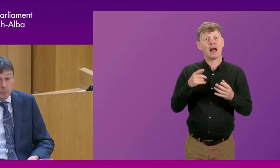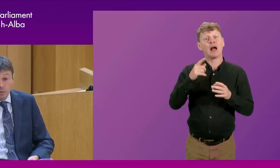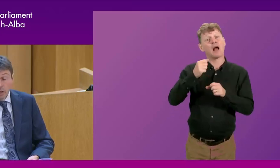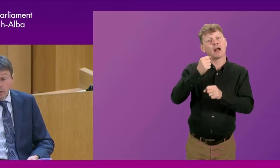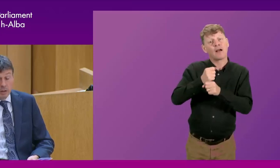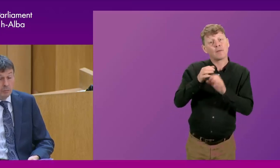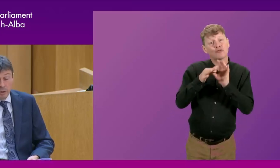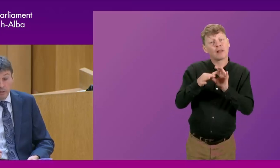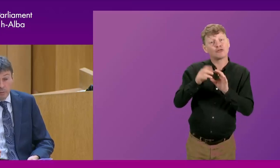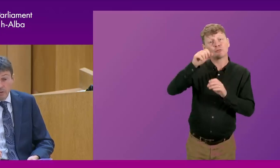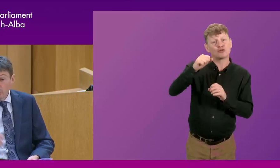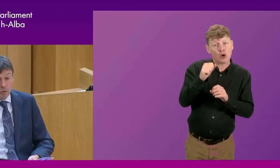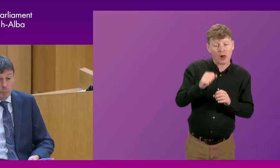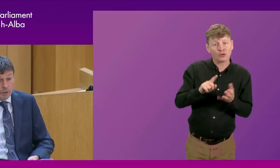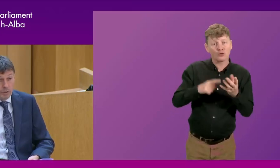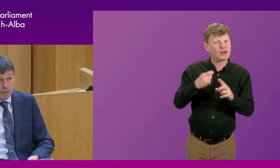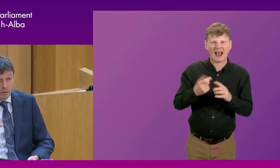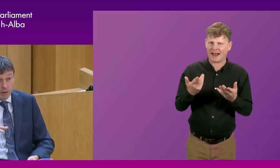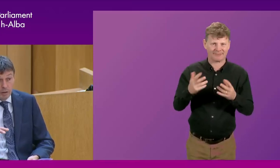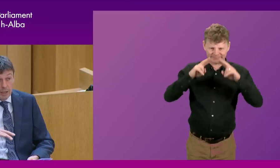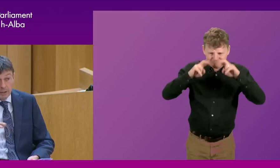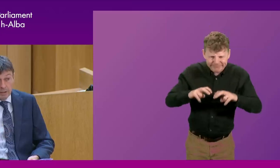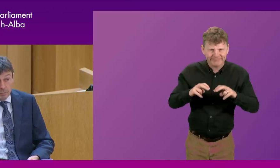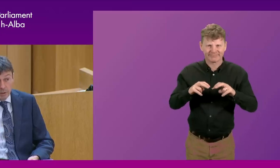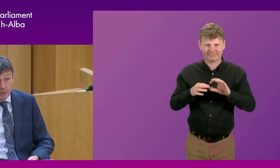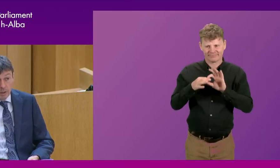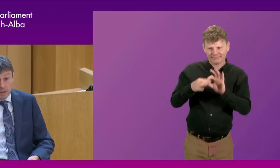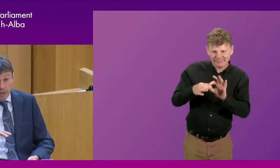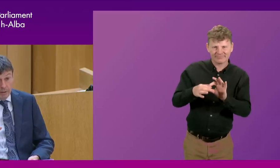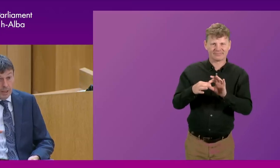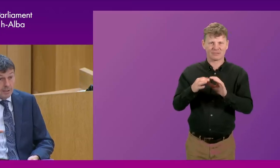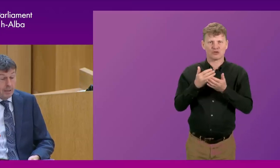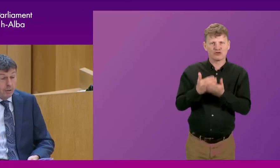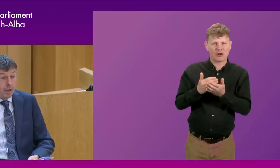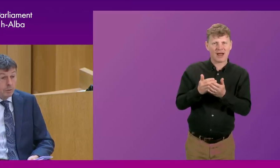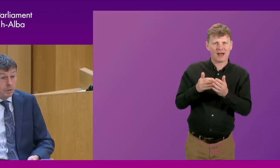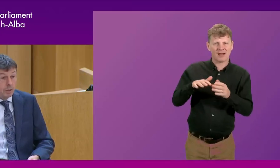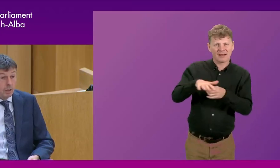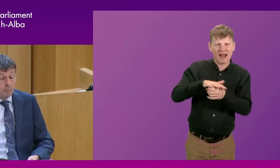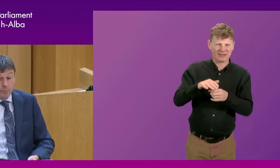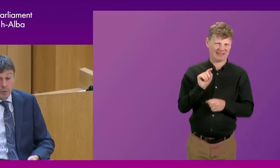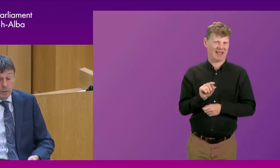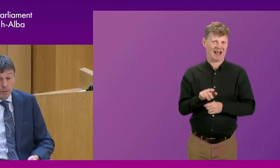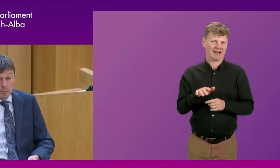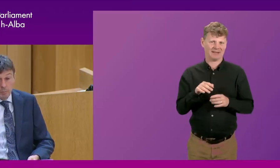relationships, intergovernment agreements, shared competencies. And I think that that needs to be, that's the area that I would